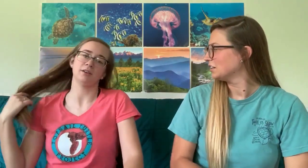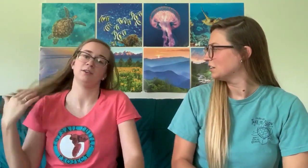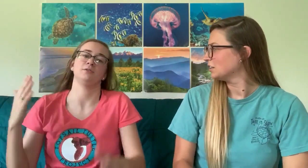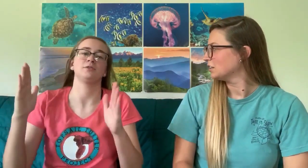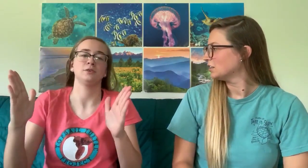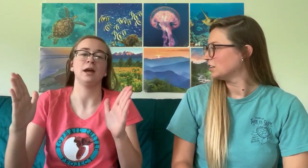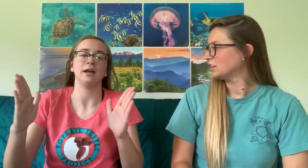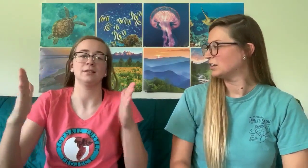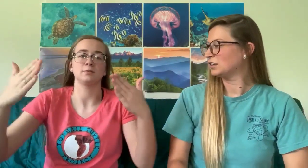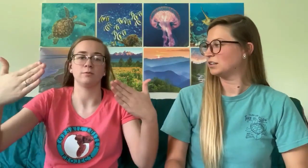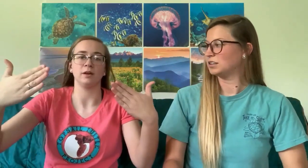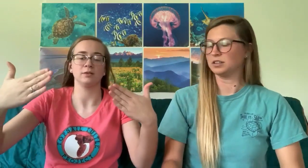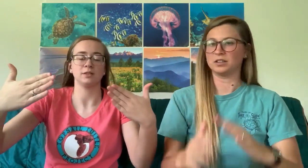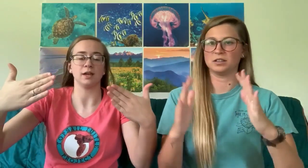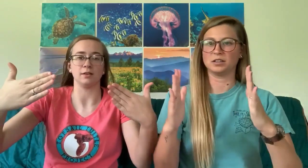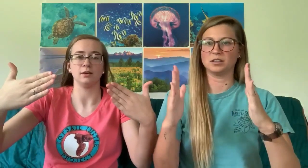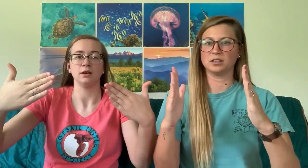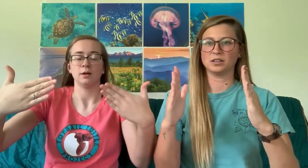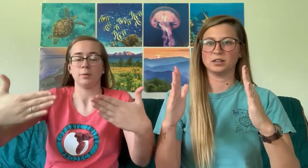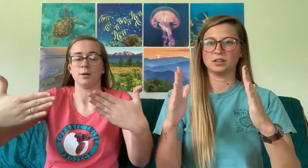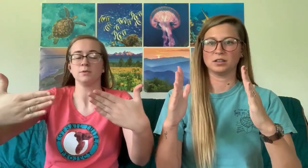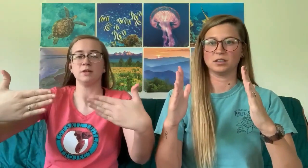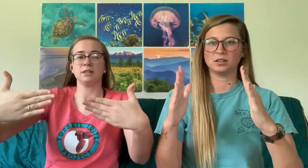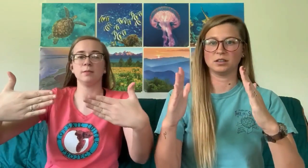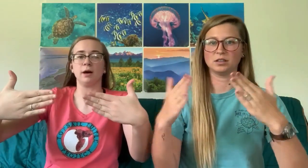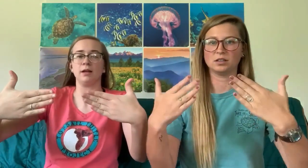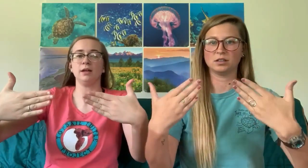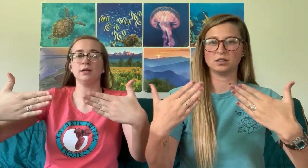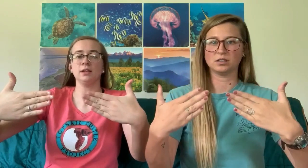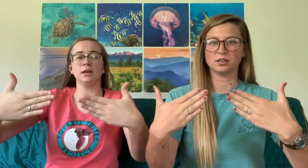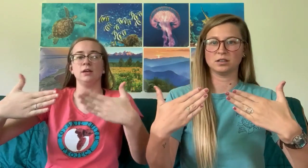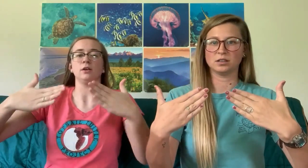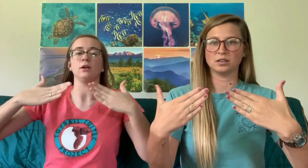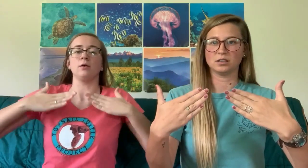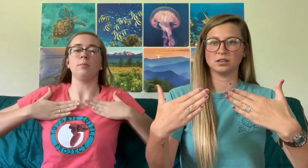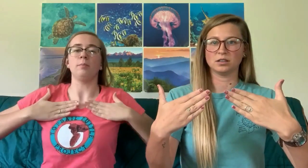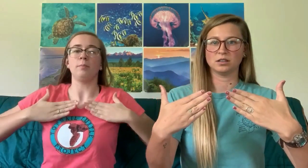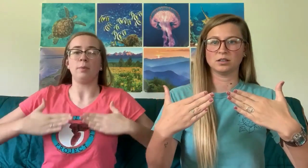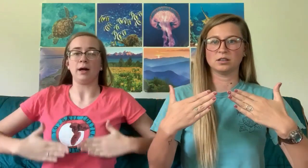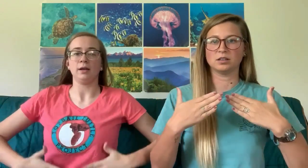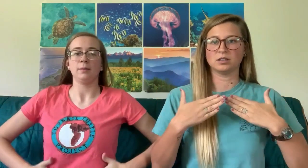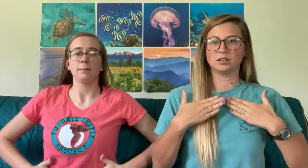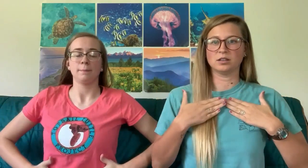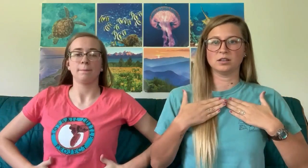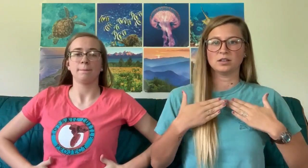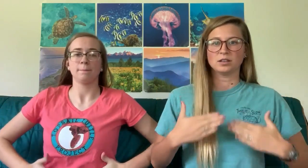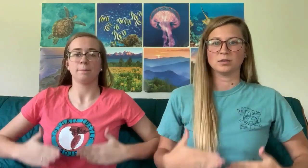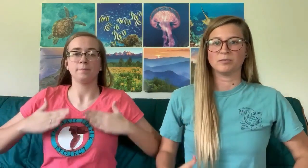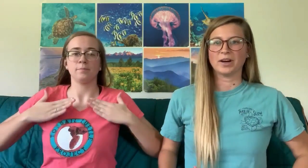going to use two hands, fingers together, palms facing the body. And you're go, bye. Bye.